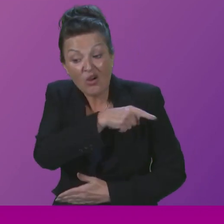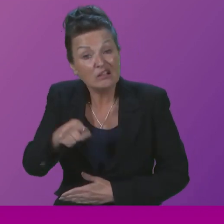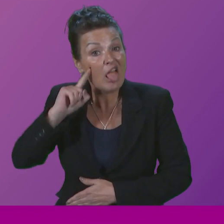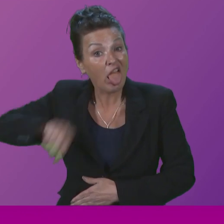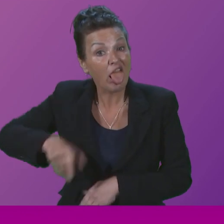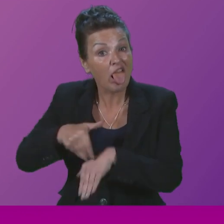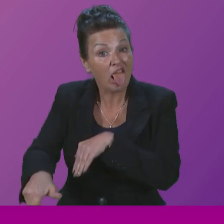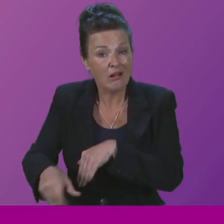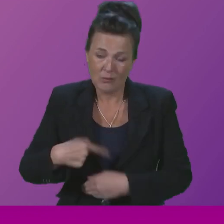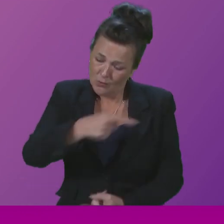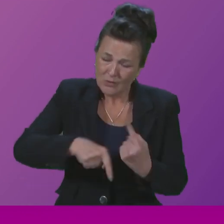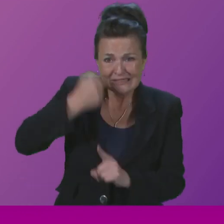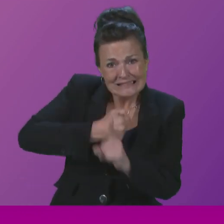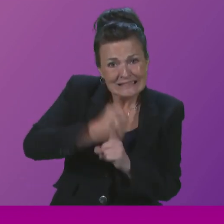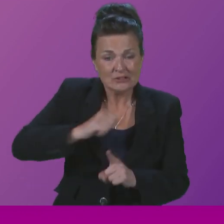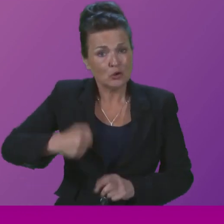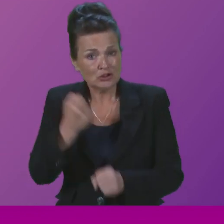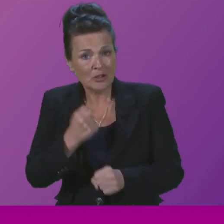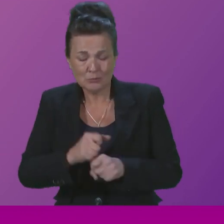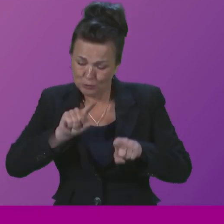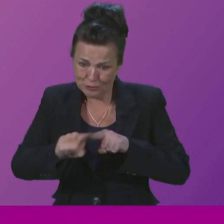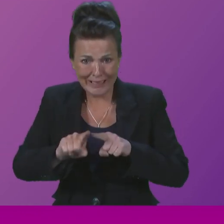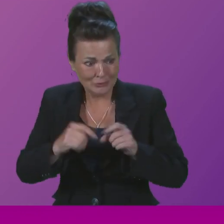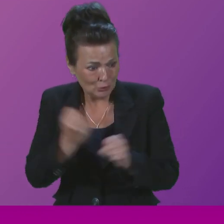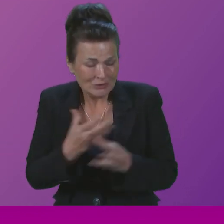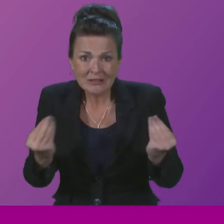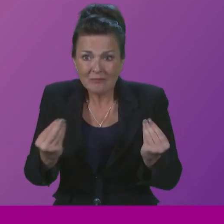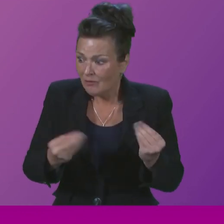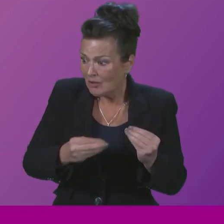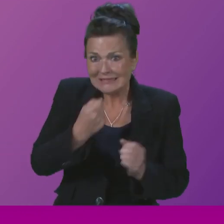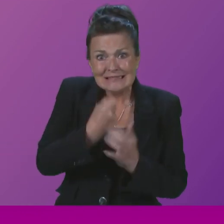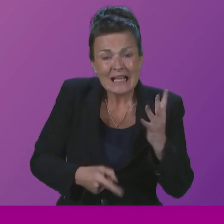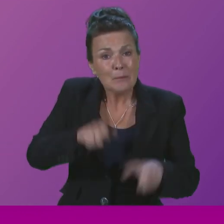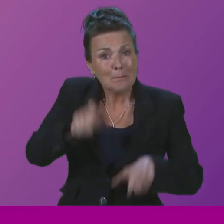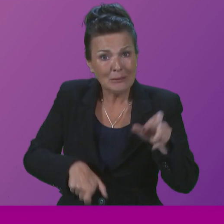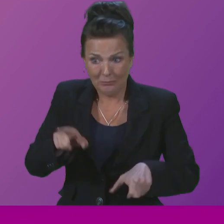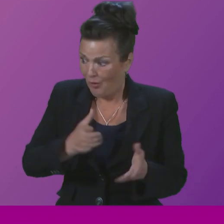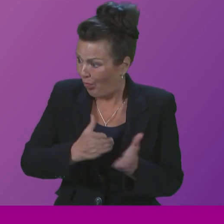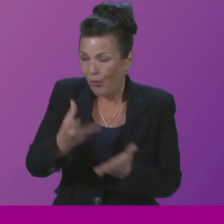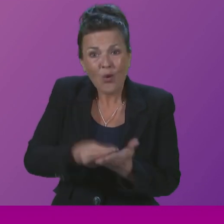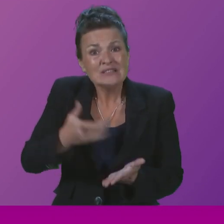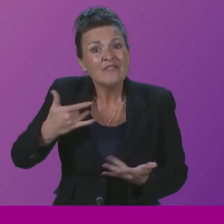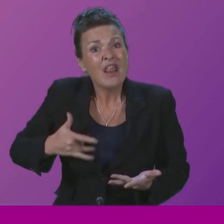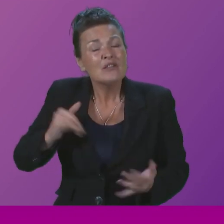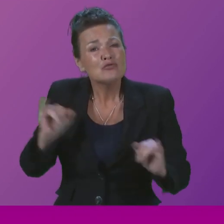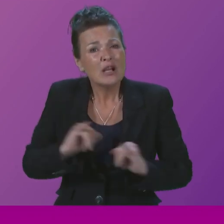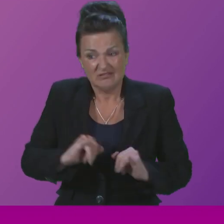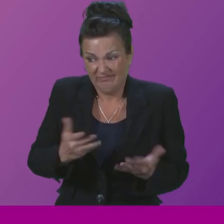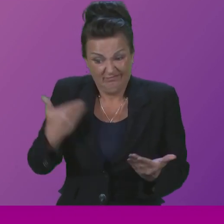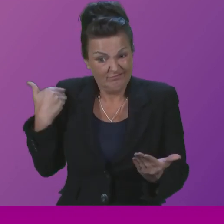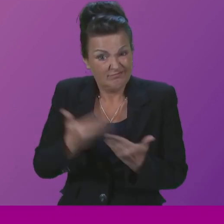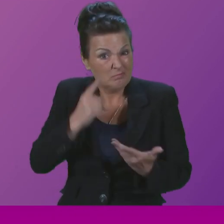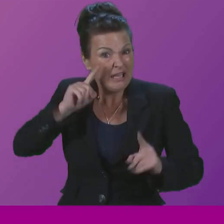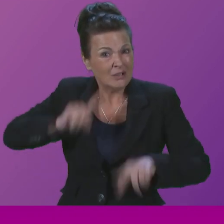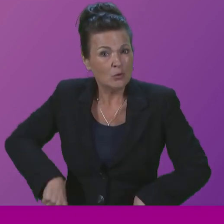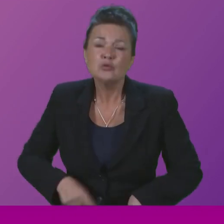Scottish Government to do something for disabled people during this cost of living crisis, and so far we have been ignored. What urgent action